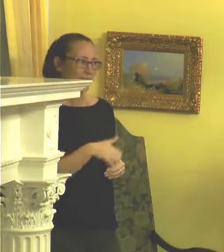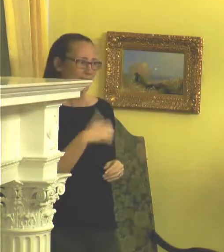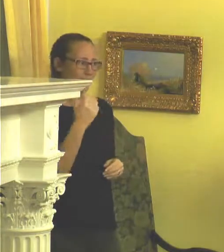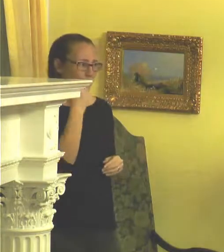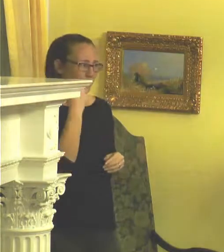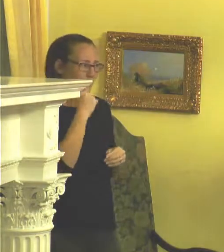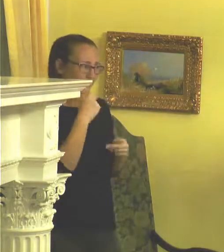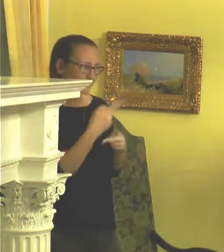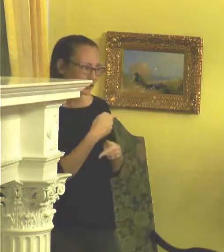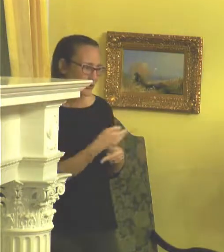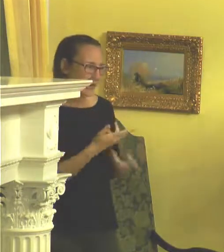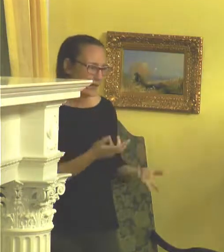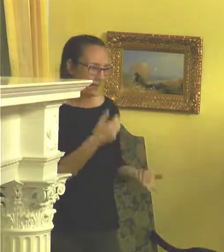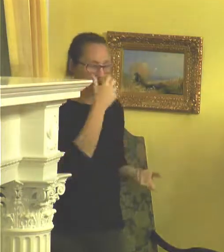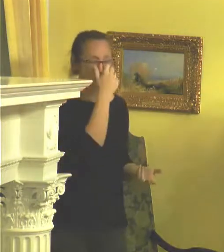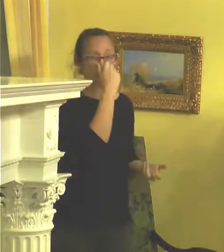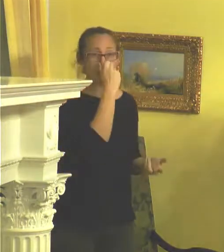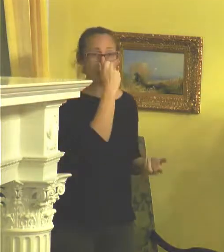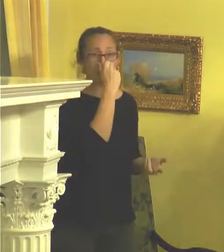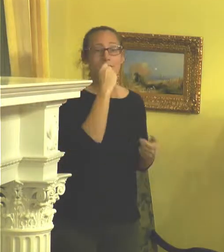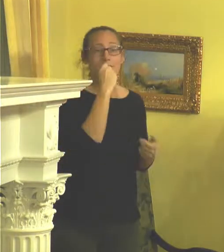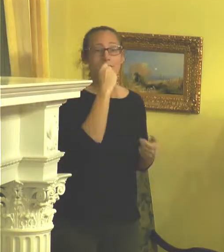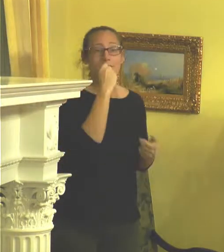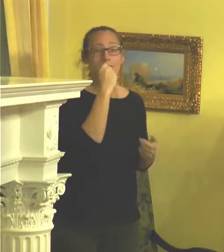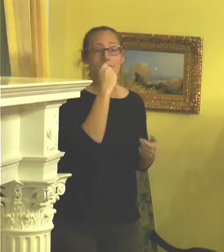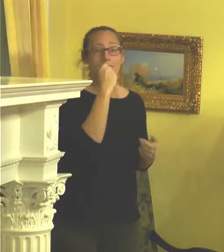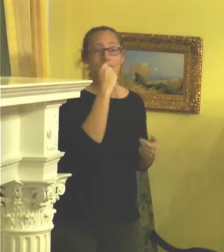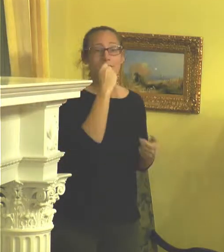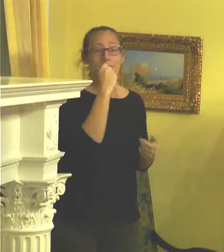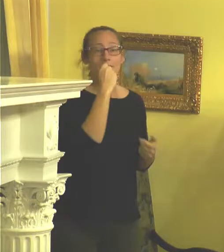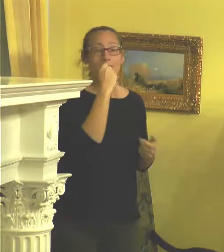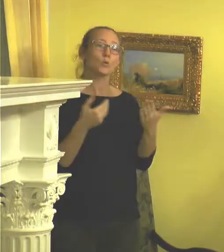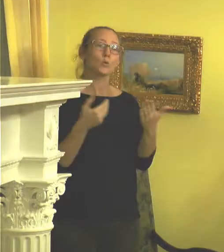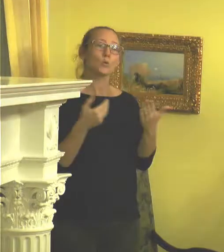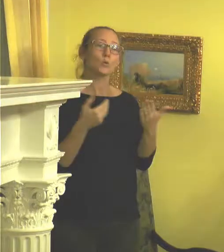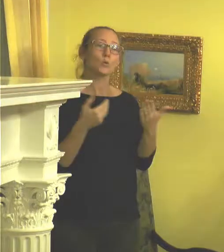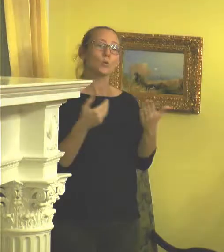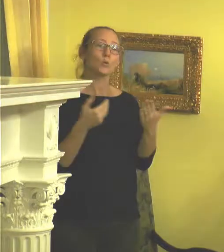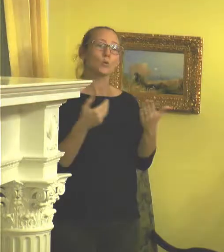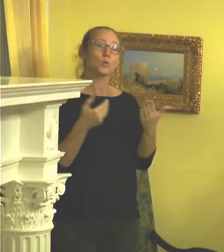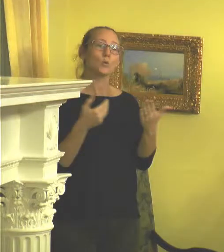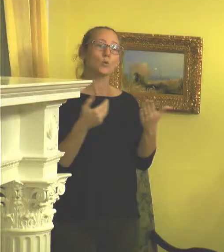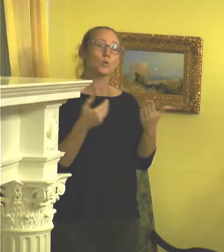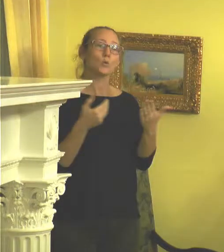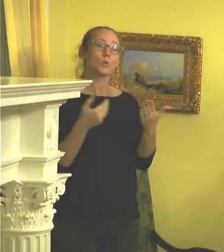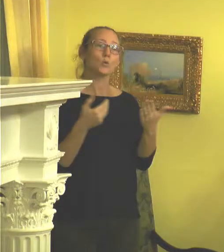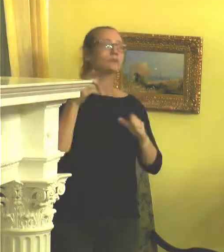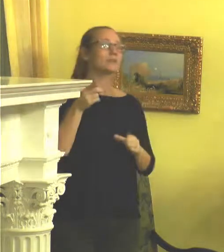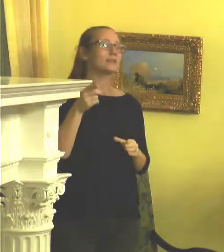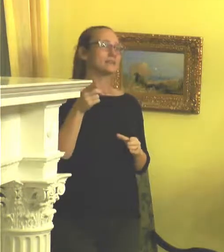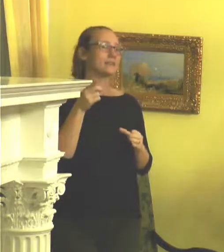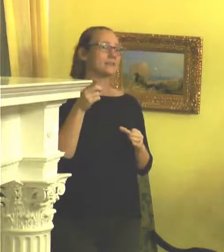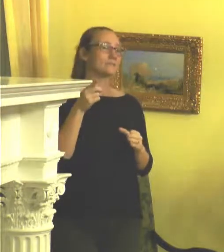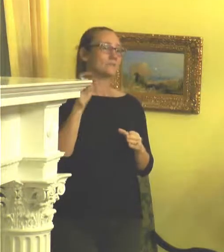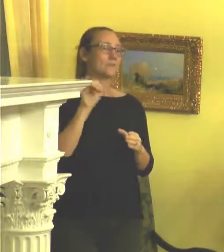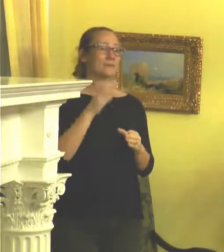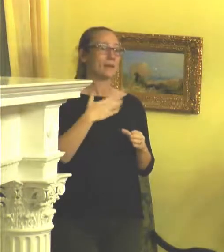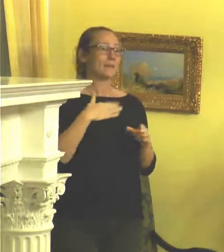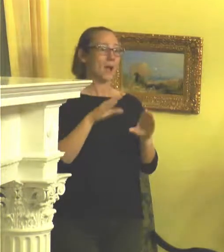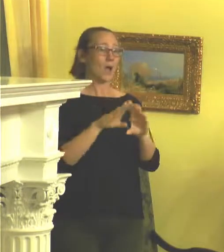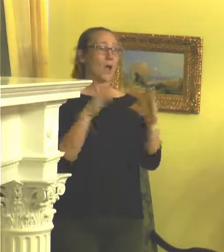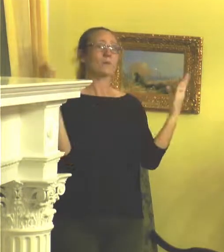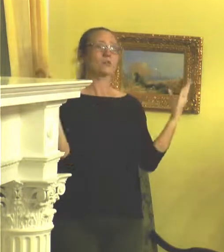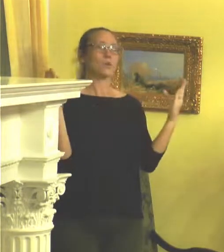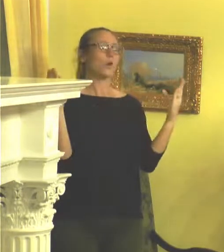figure this out. Right when that happened, we got a new media teacher. And he was kind of like my open door